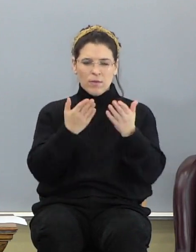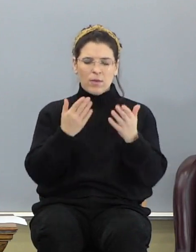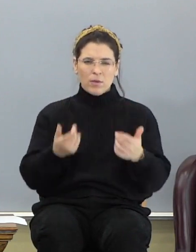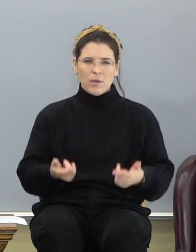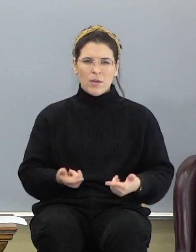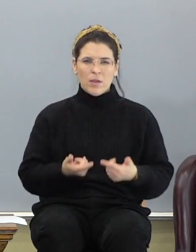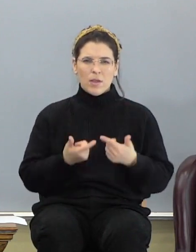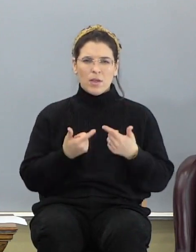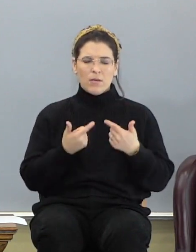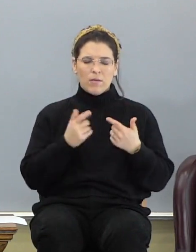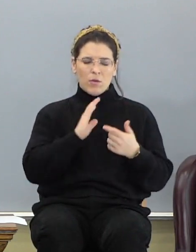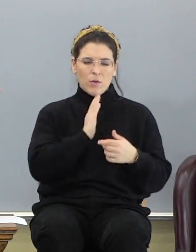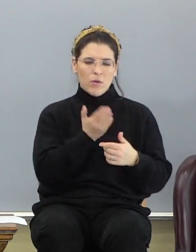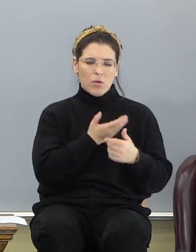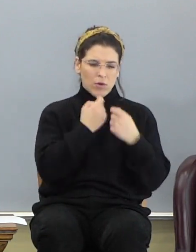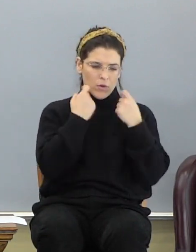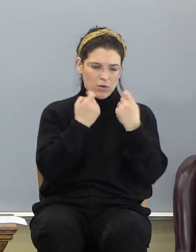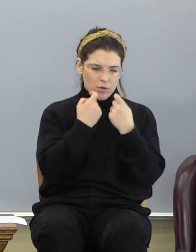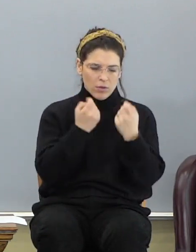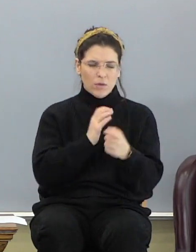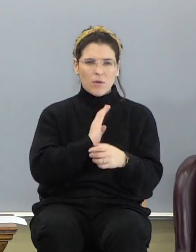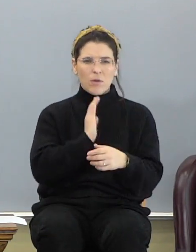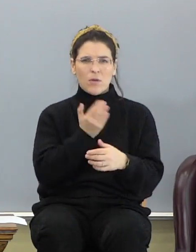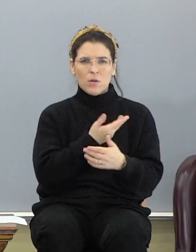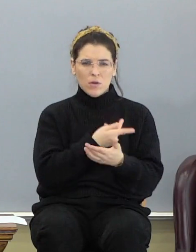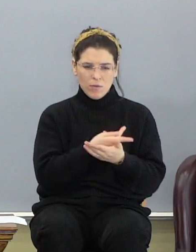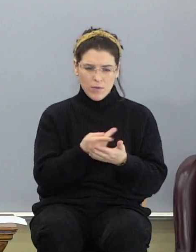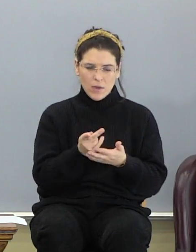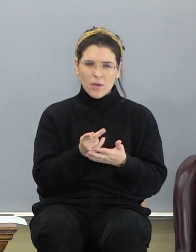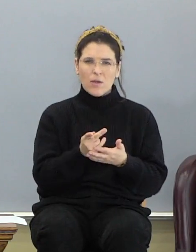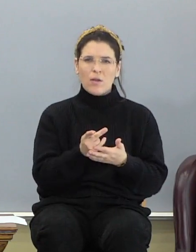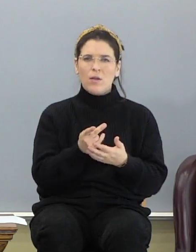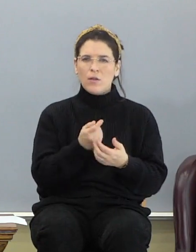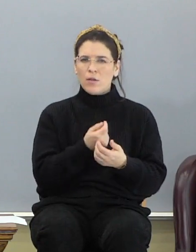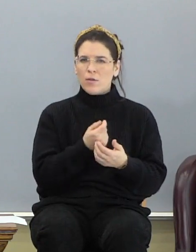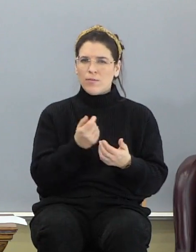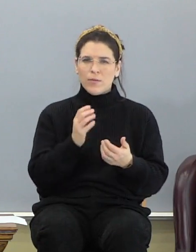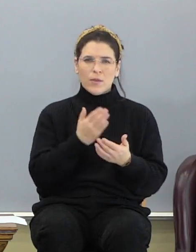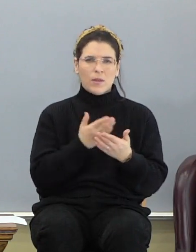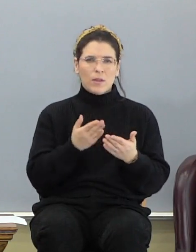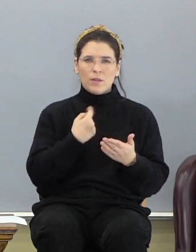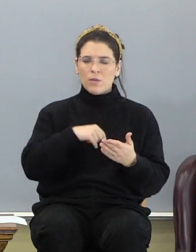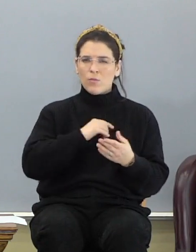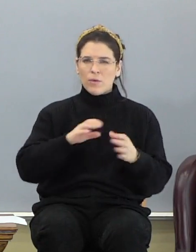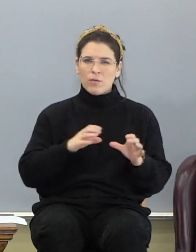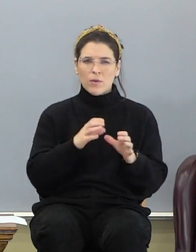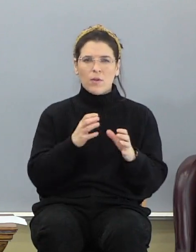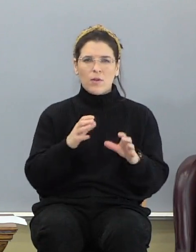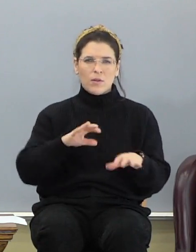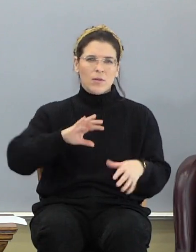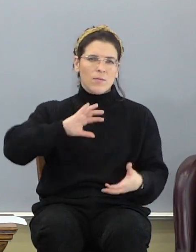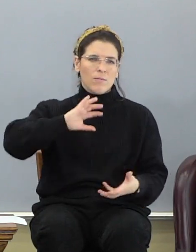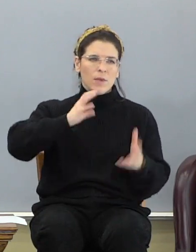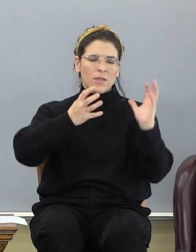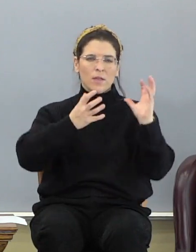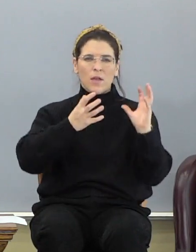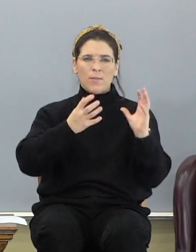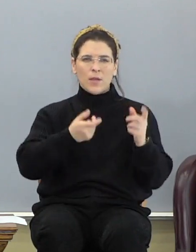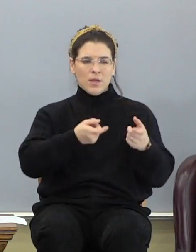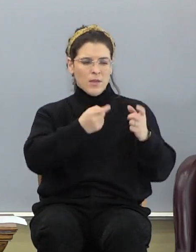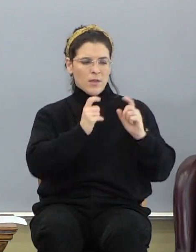away our sin, took away our failures, took away all the things that we've done to mess things up and given us his life.